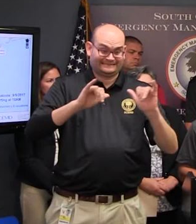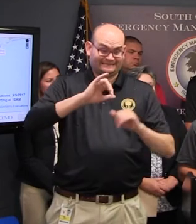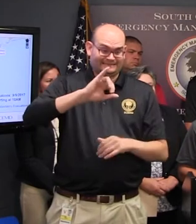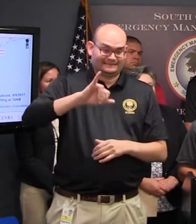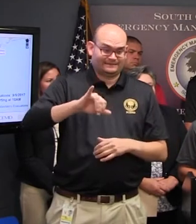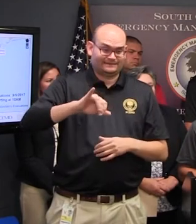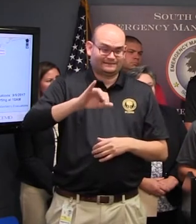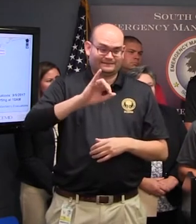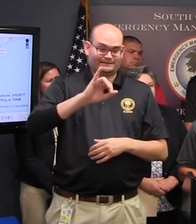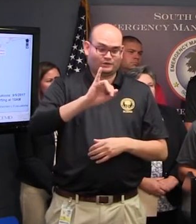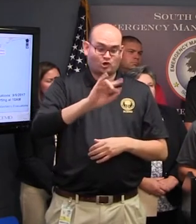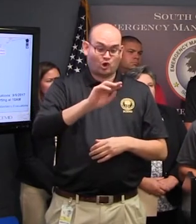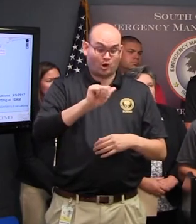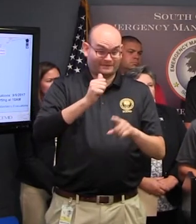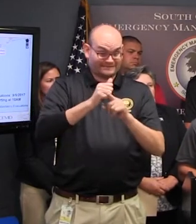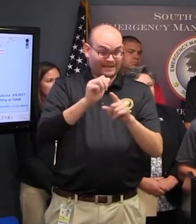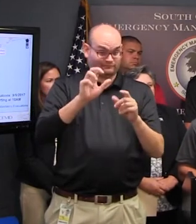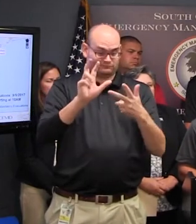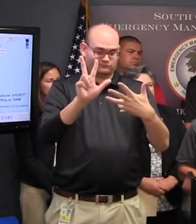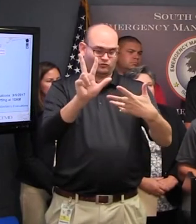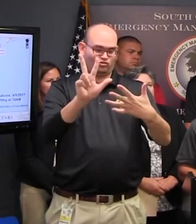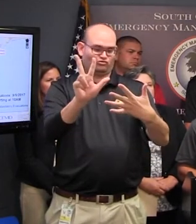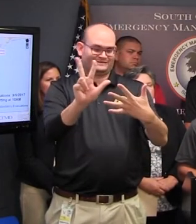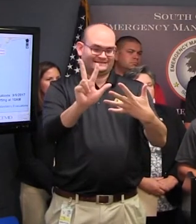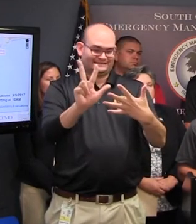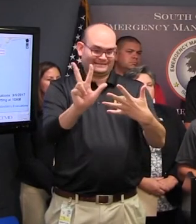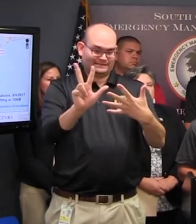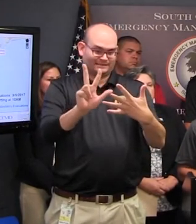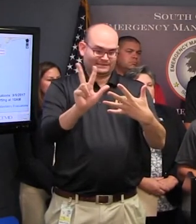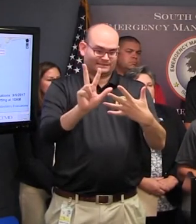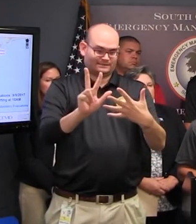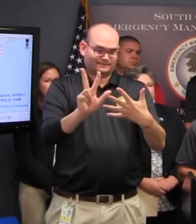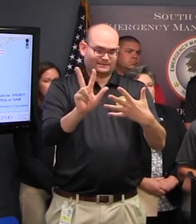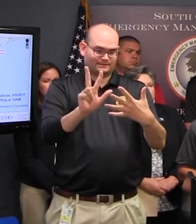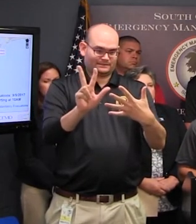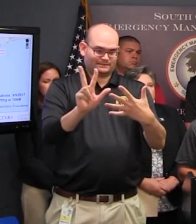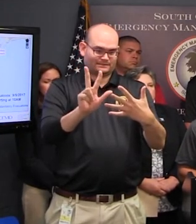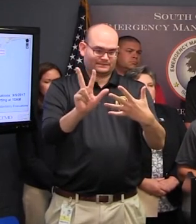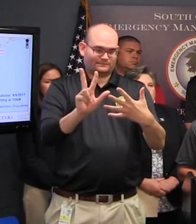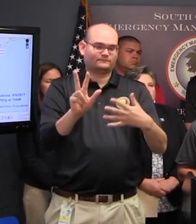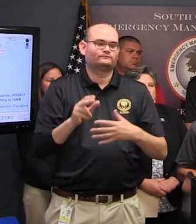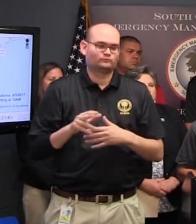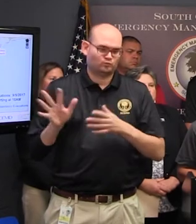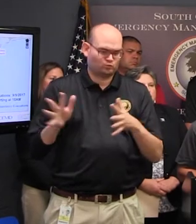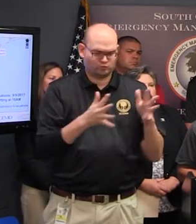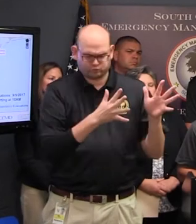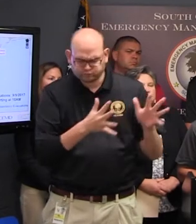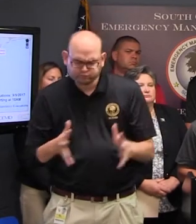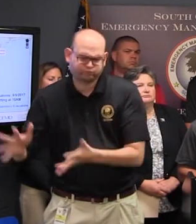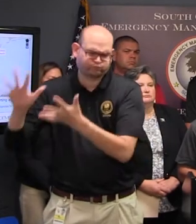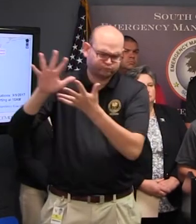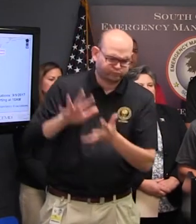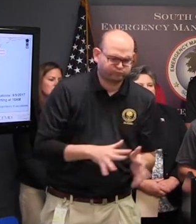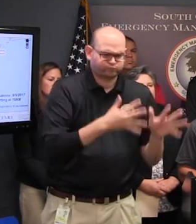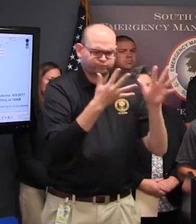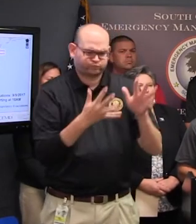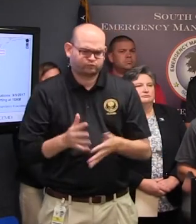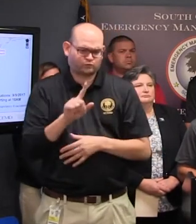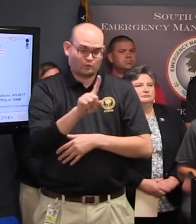125 miles per hour and it's located about 145 miles southeast of Key West Florida.